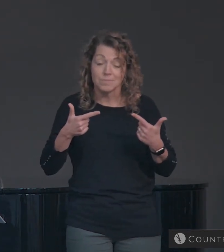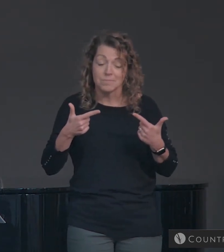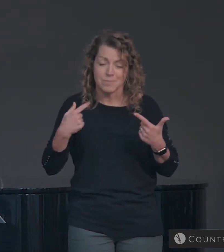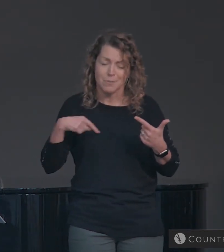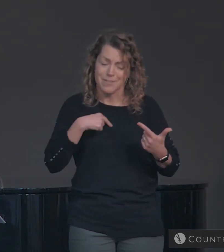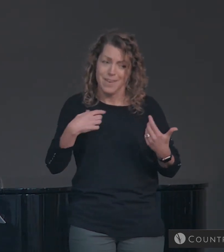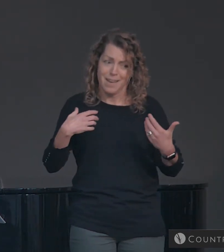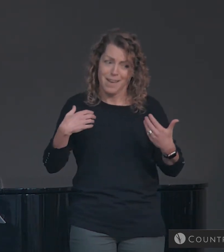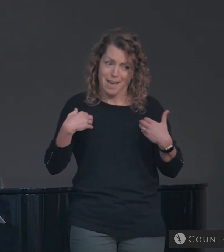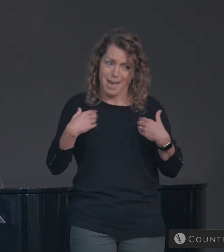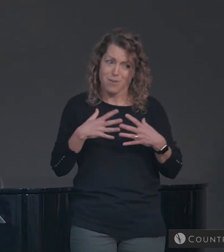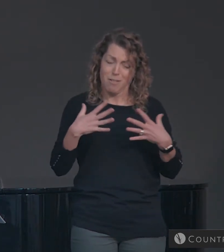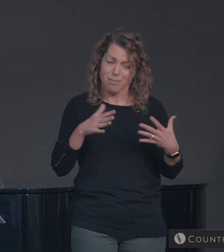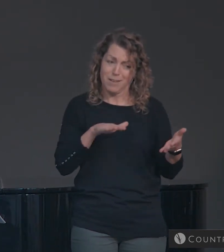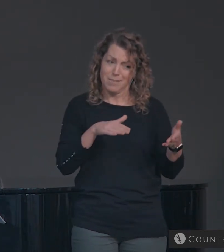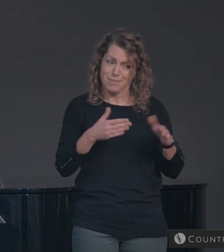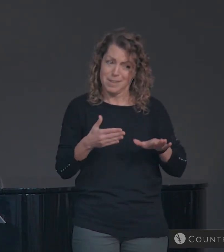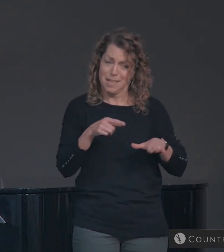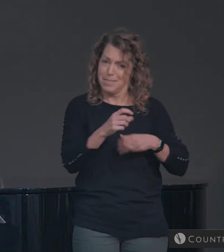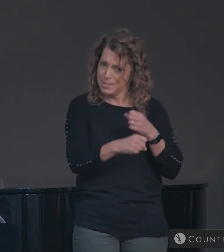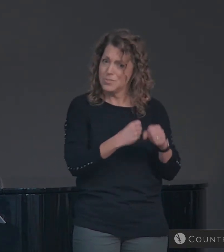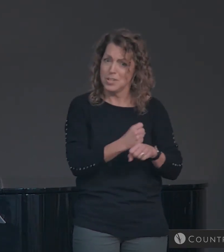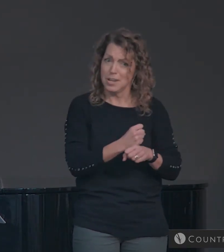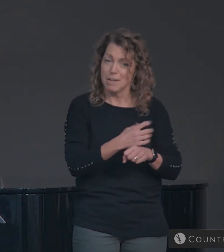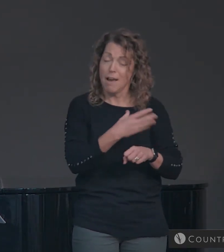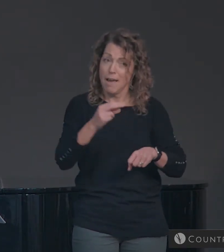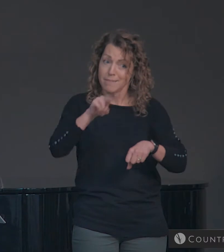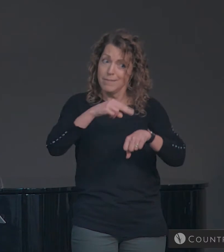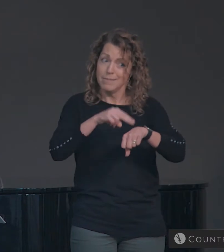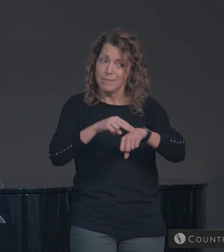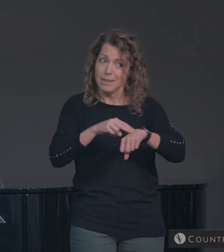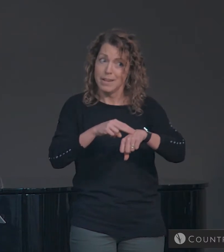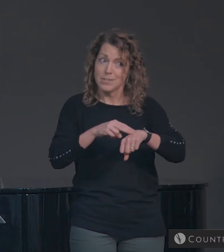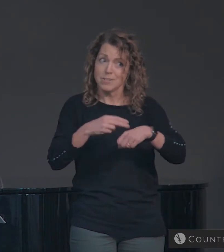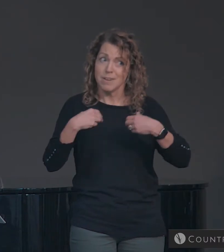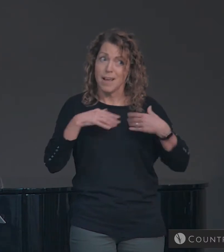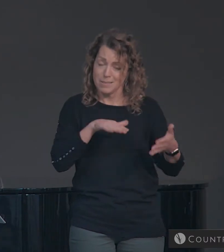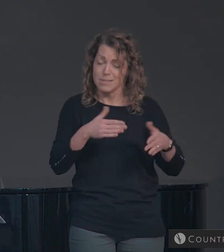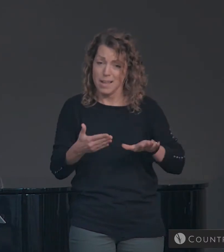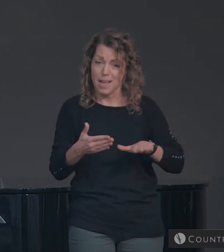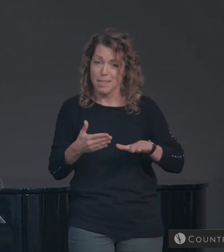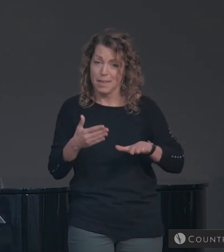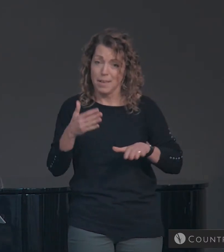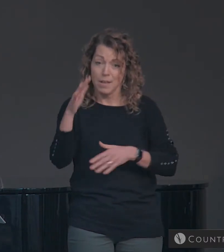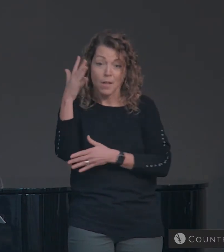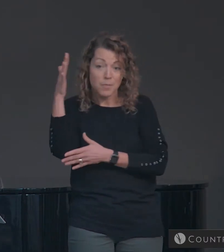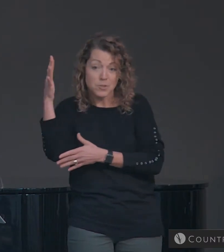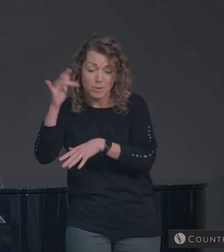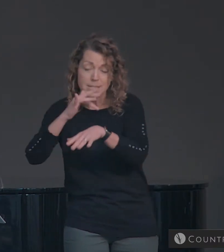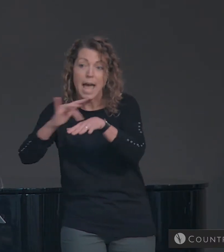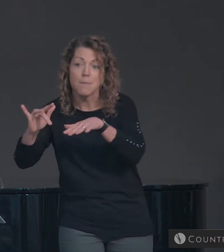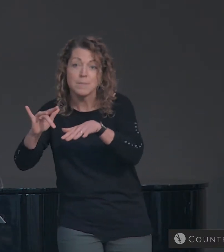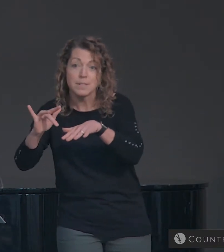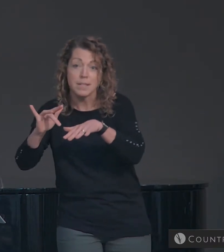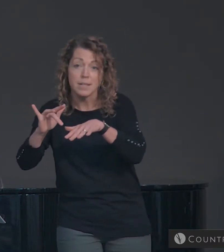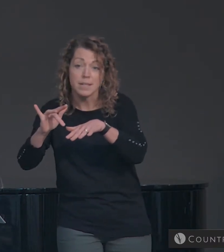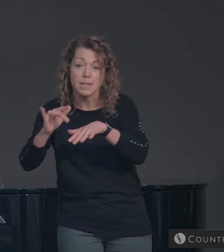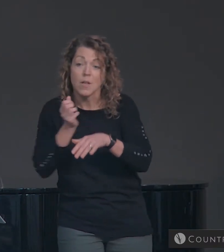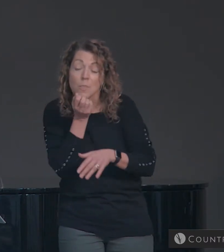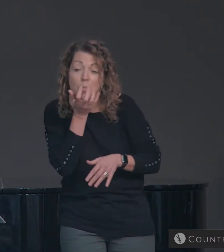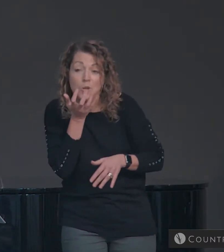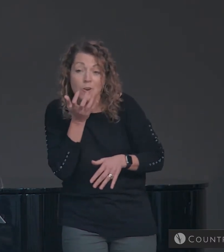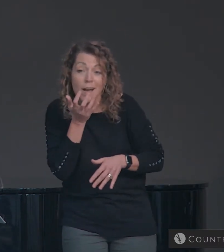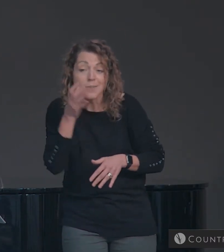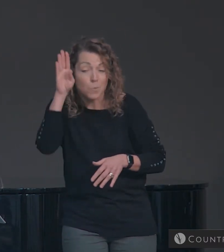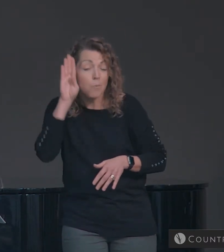dealing with a lot of death this past year And nature is a part of that The trees have been barren And the lawns have been brown And